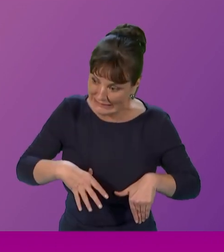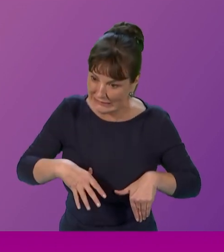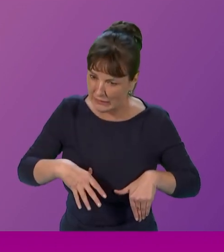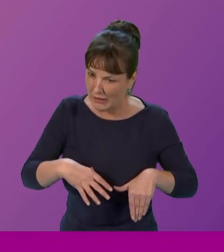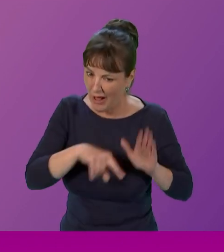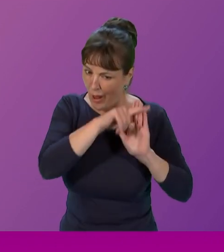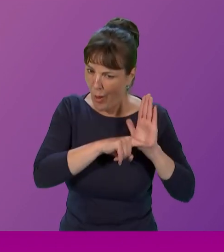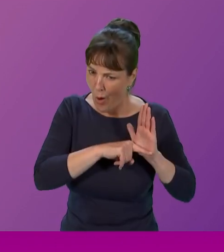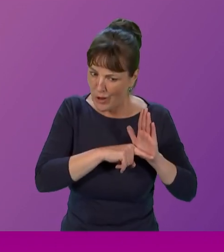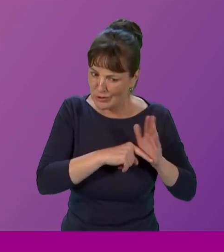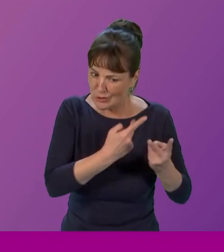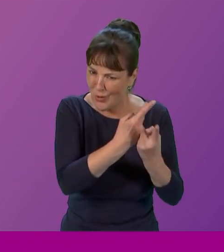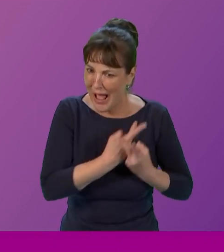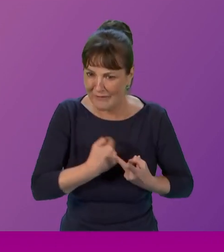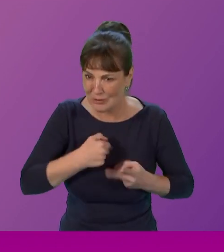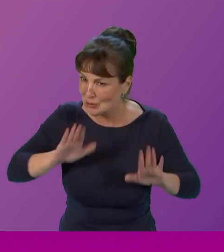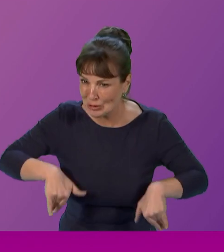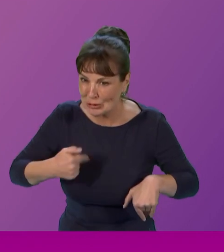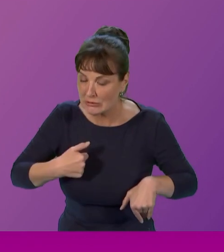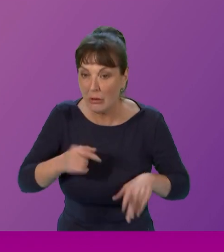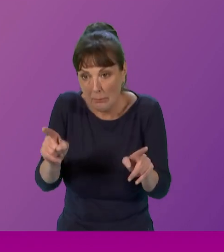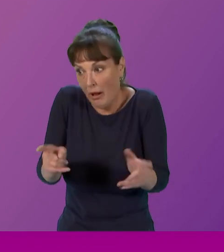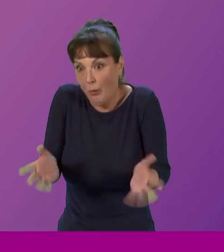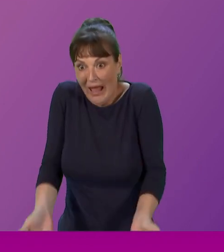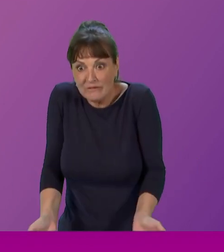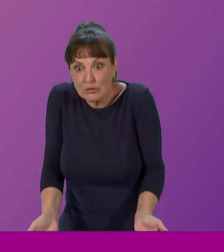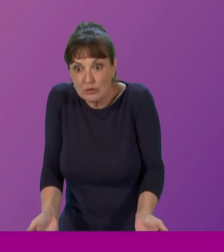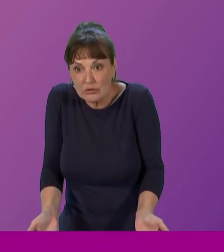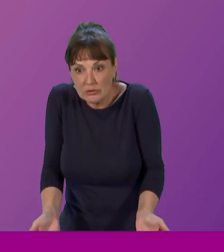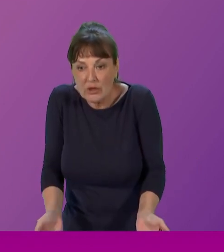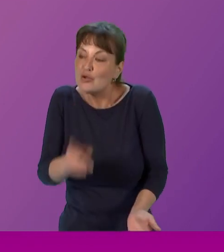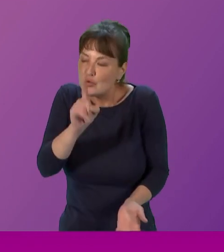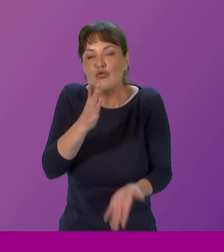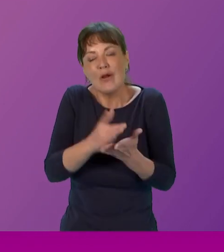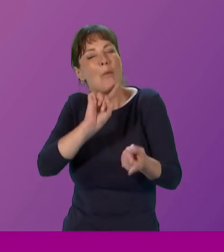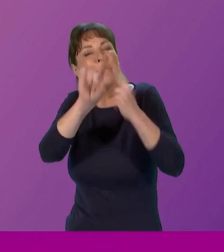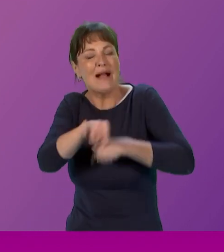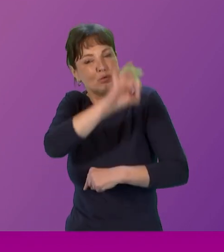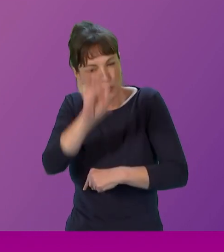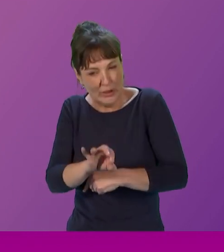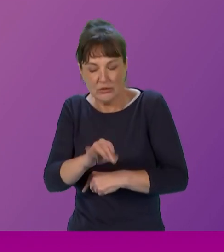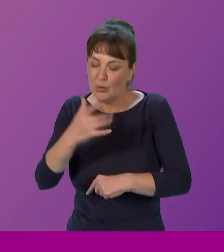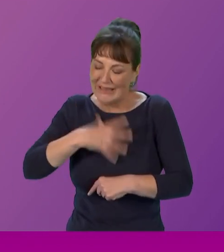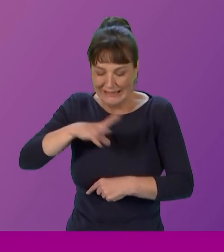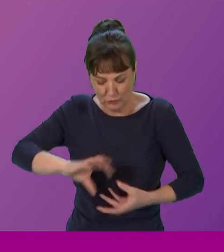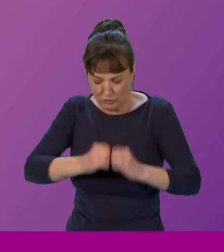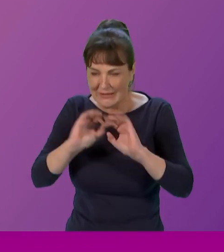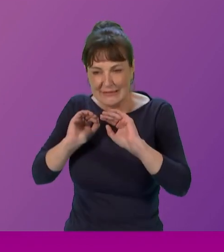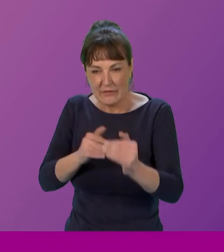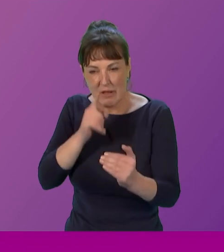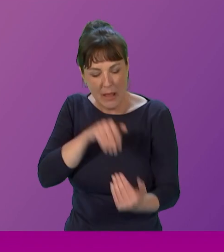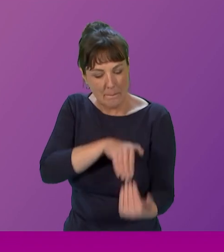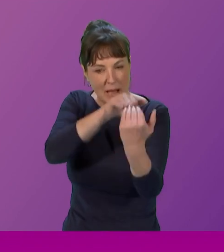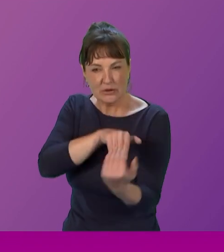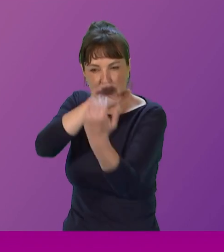um, but getting back to your, your question, it's about designing services that meet the needs of everybody. Um, and, yeah, I think